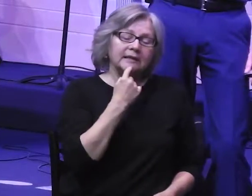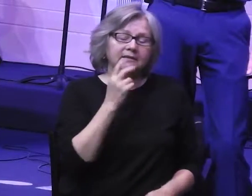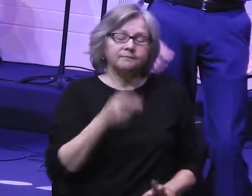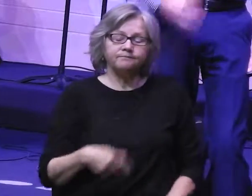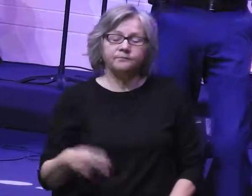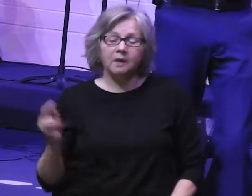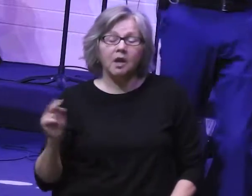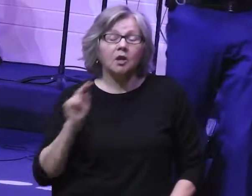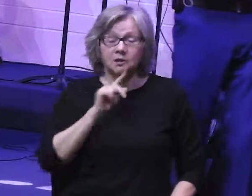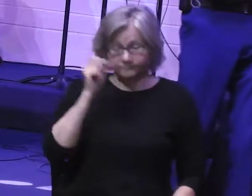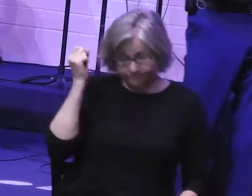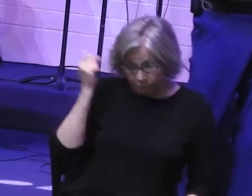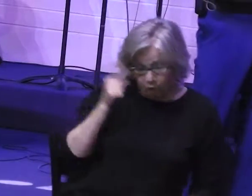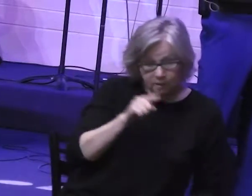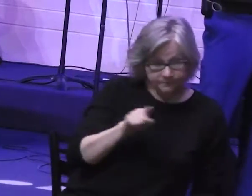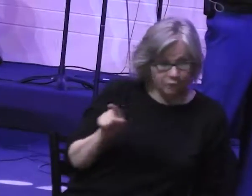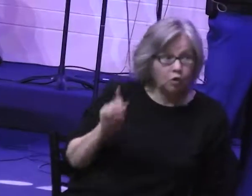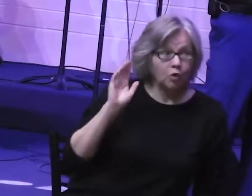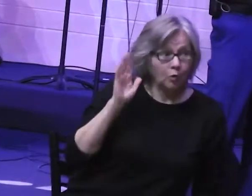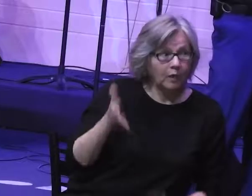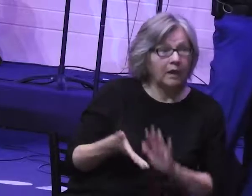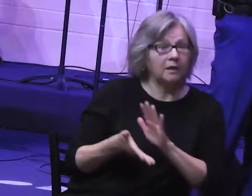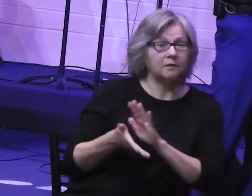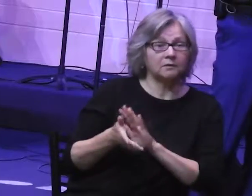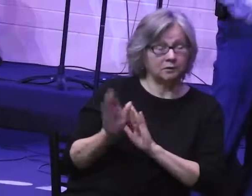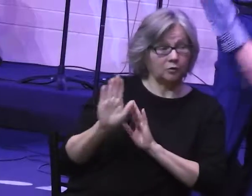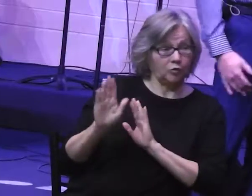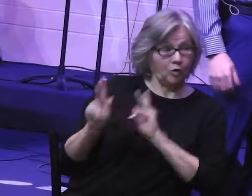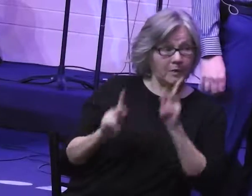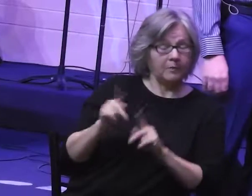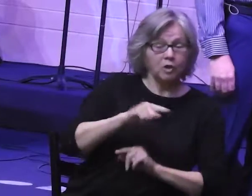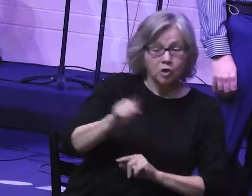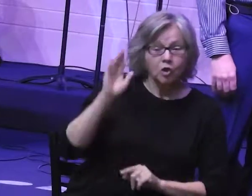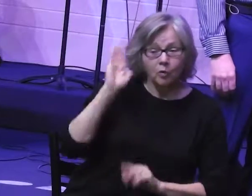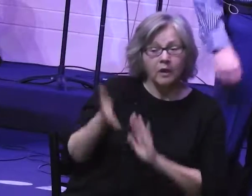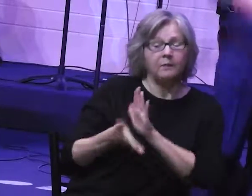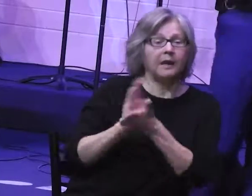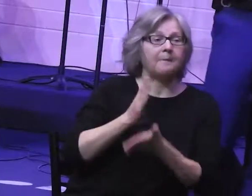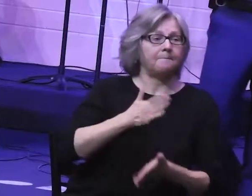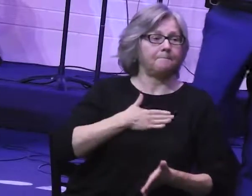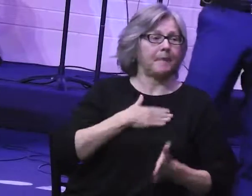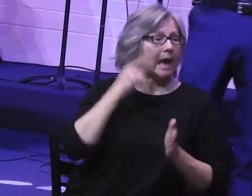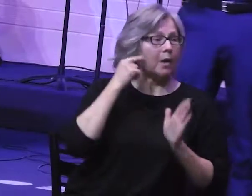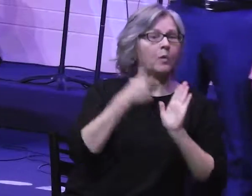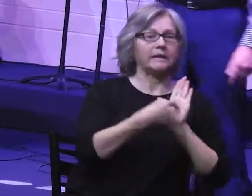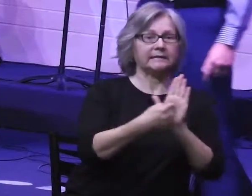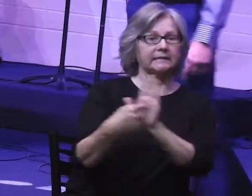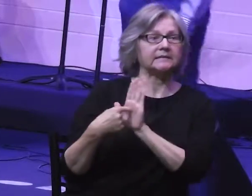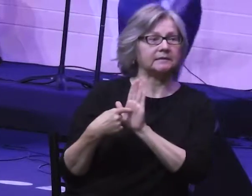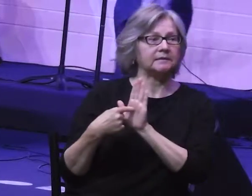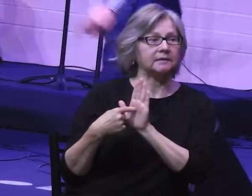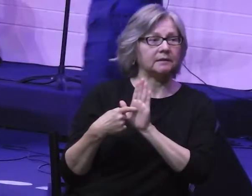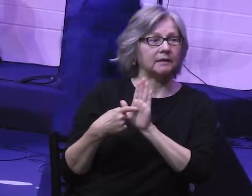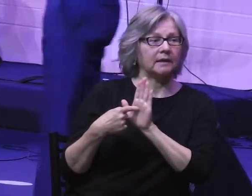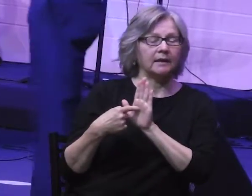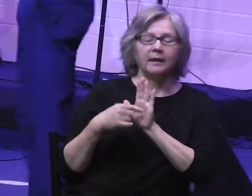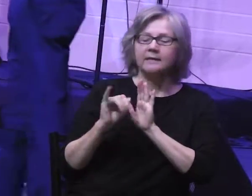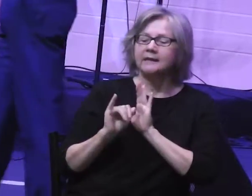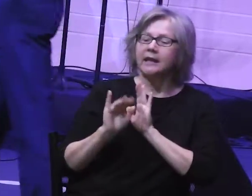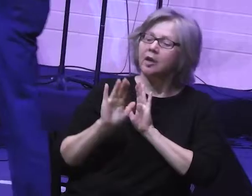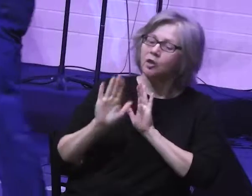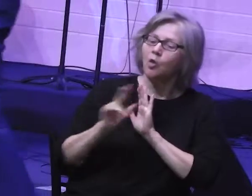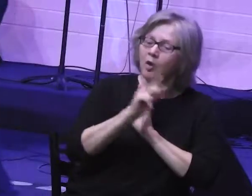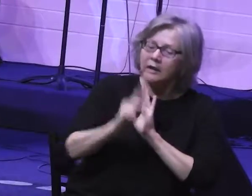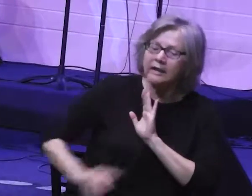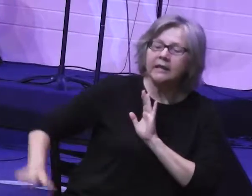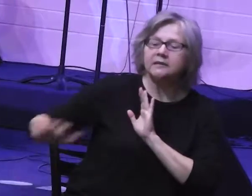19? He says, look, you are going to be as a people my witnesses. You're going to be for me as if